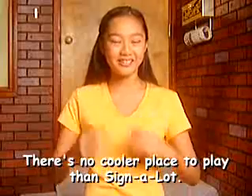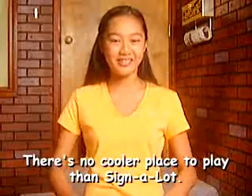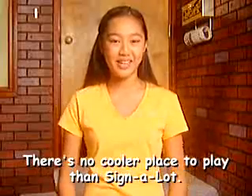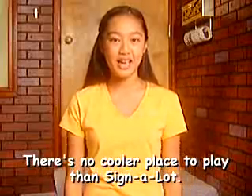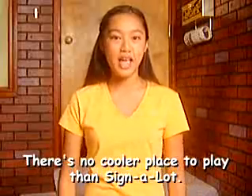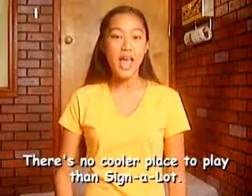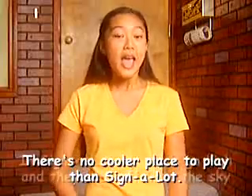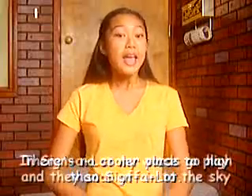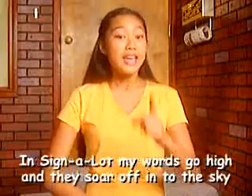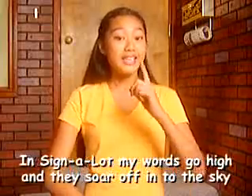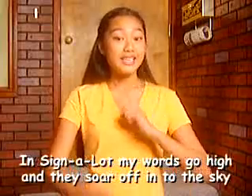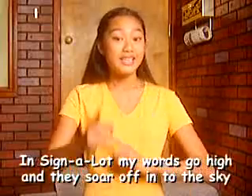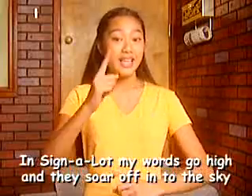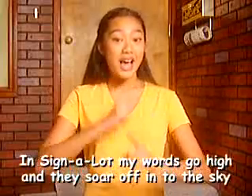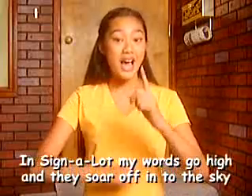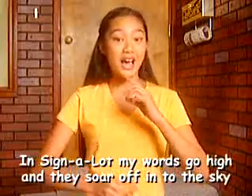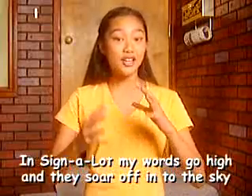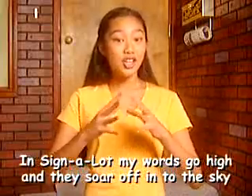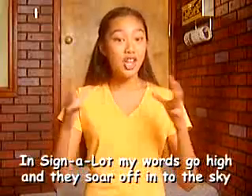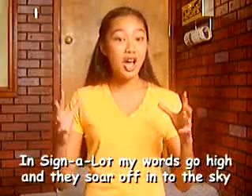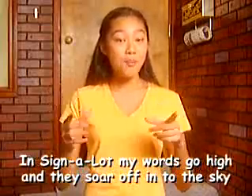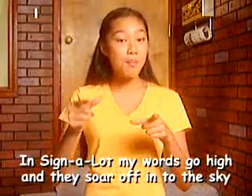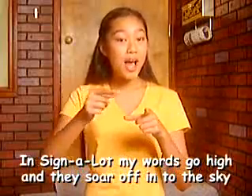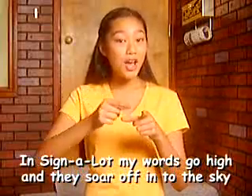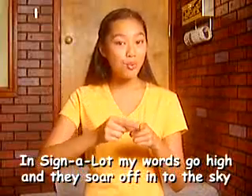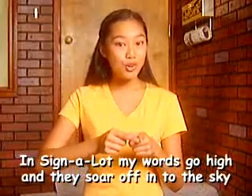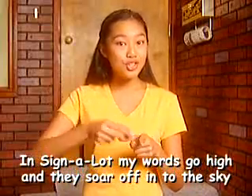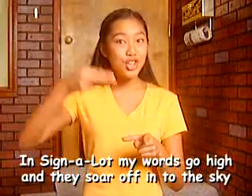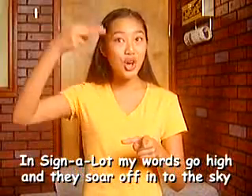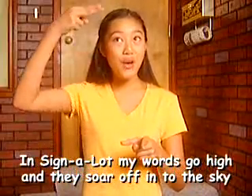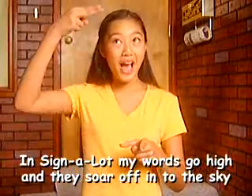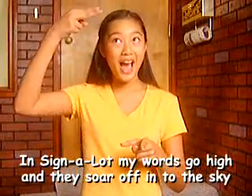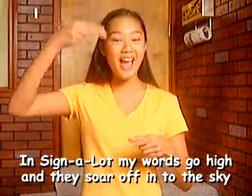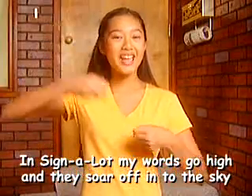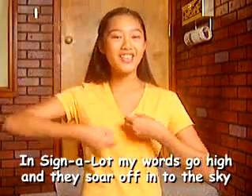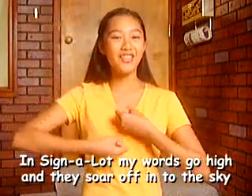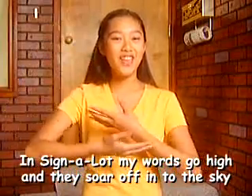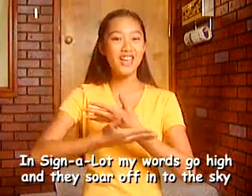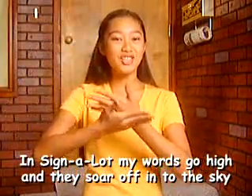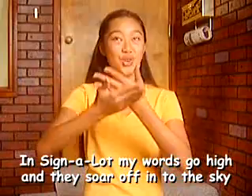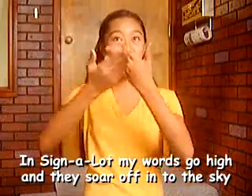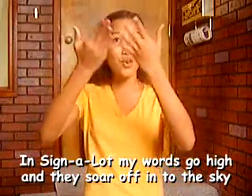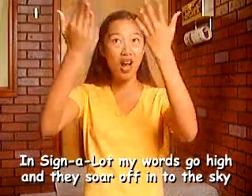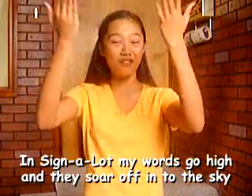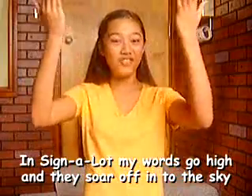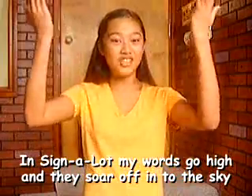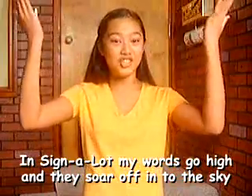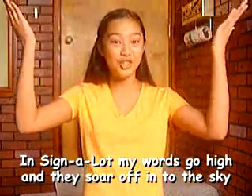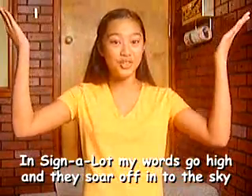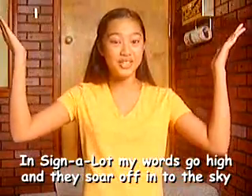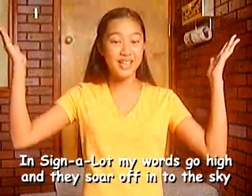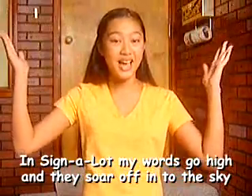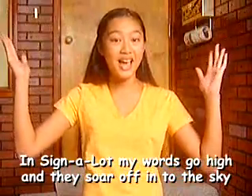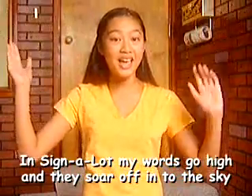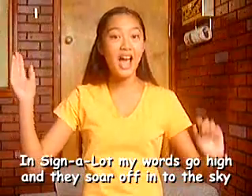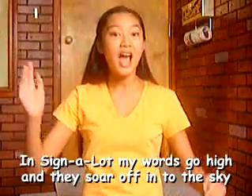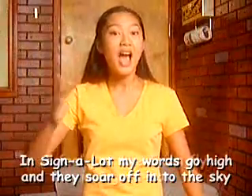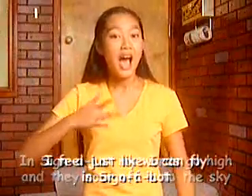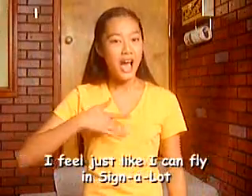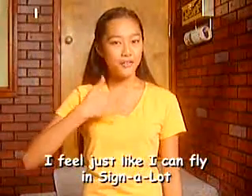In Sign-A-Lot, my words go high and they soar off into the sky. I